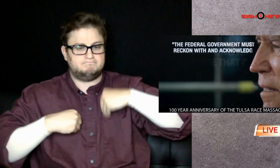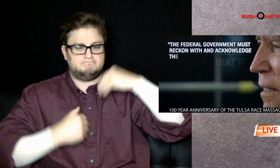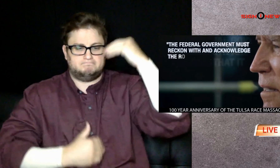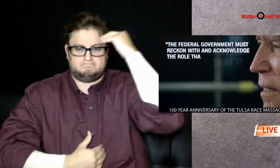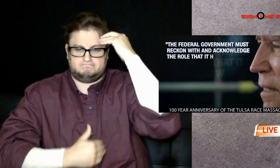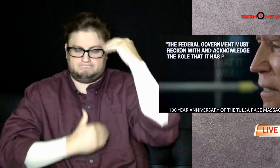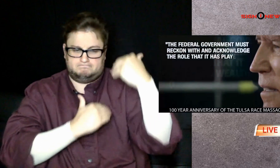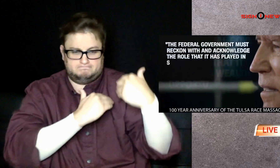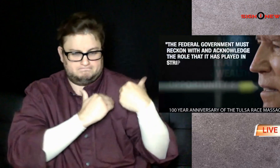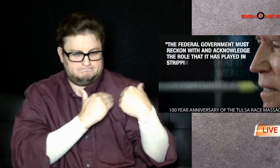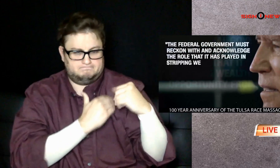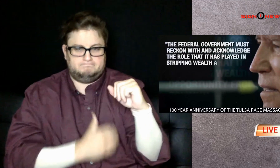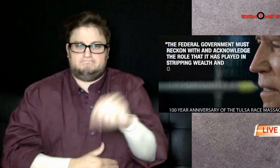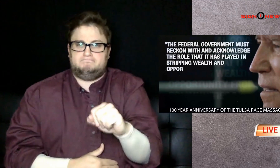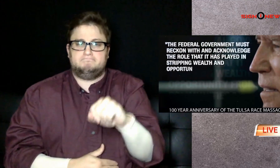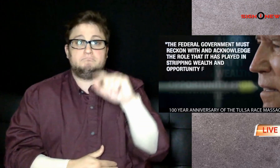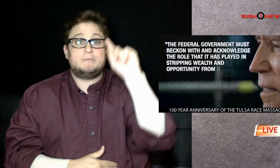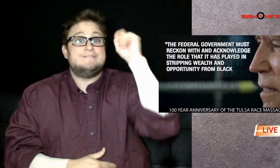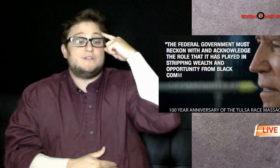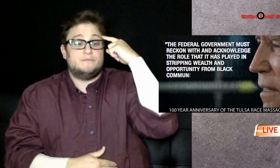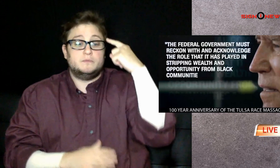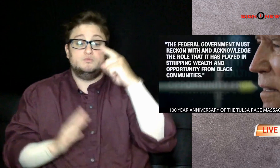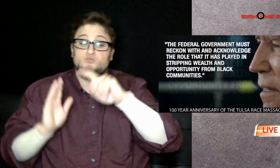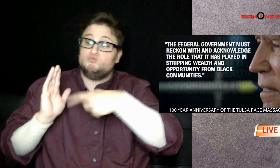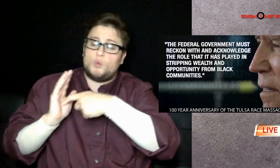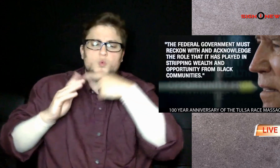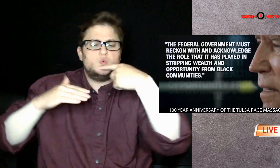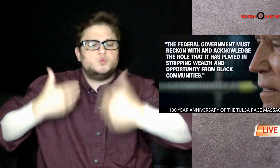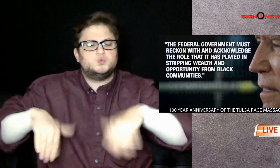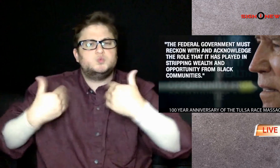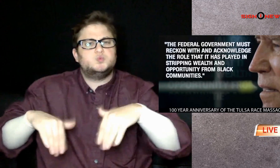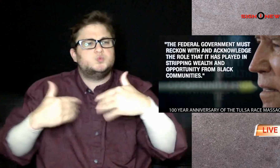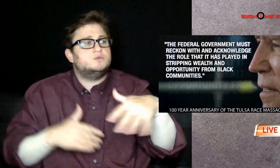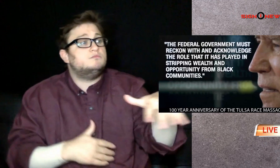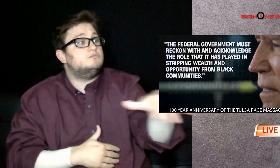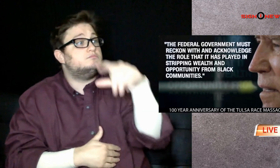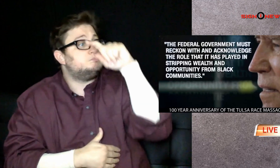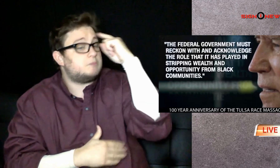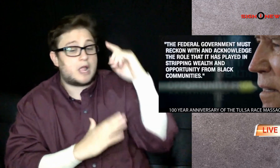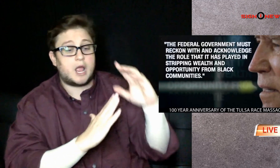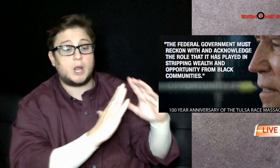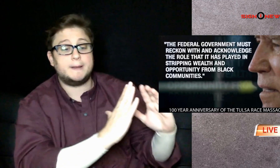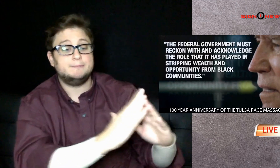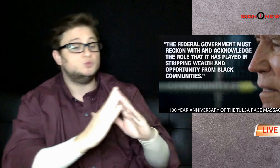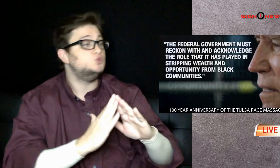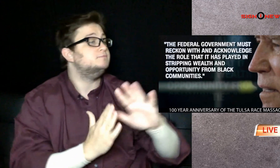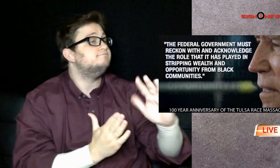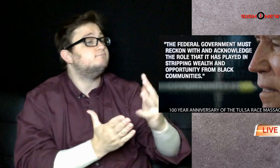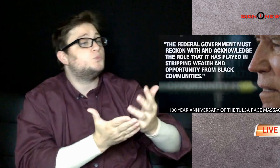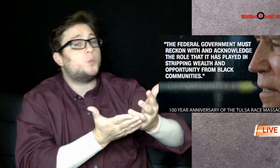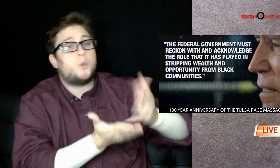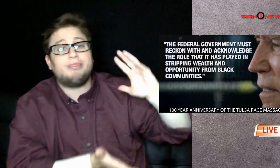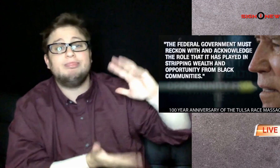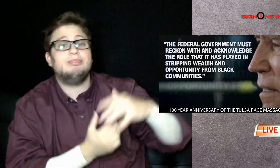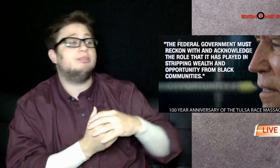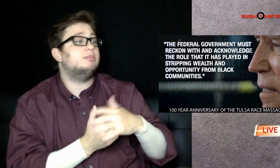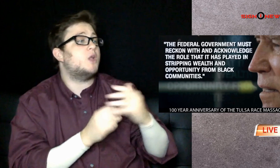He said, quote, federal government must reckon with and acknowledge the role that it has played in